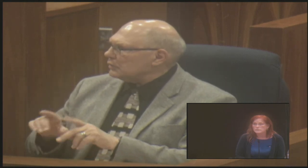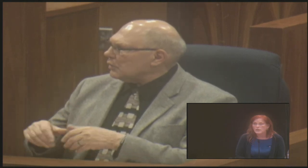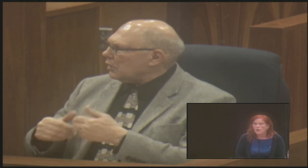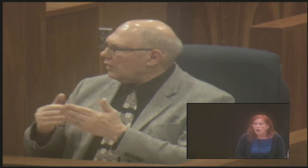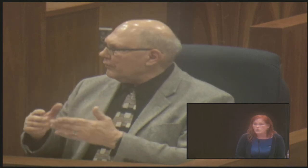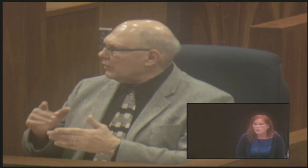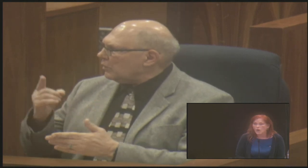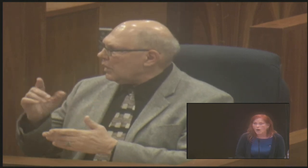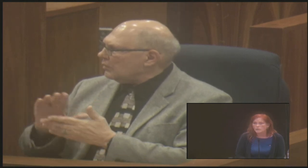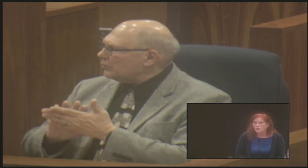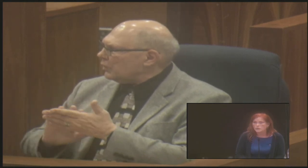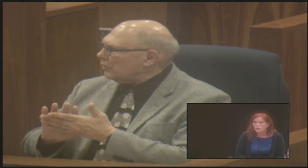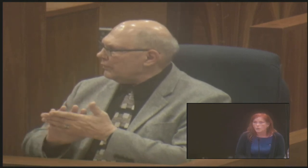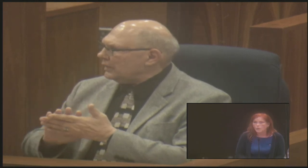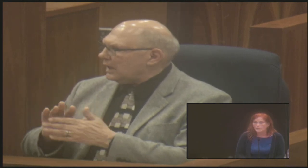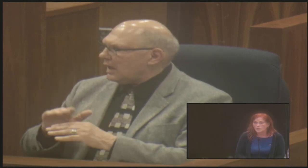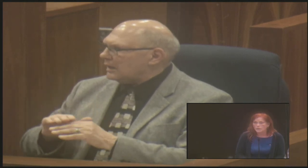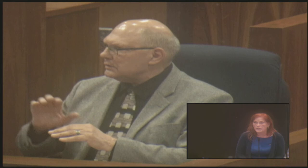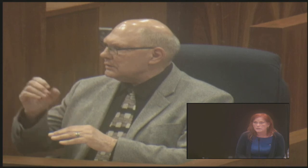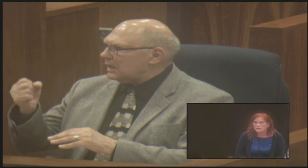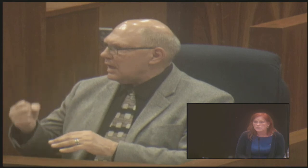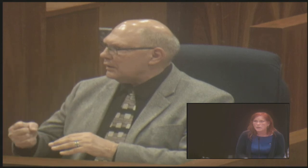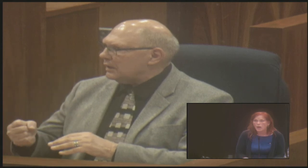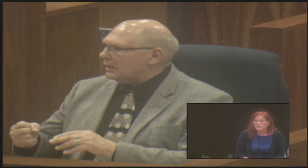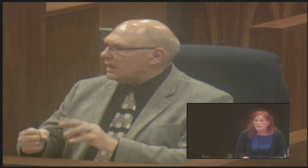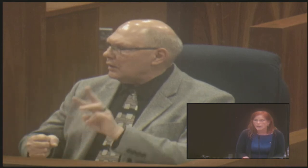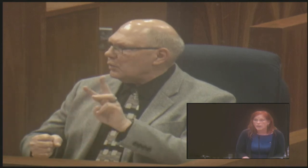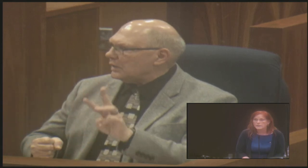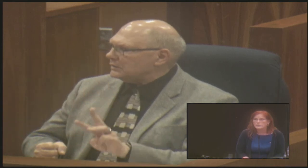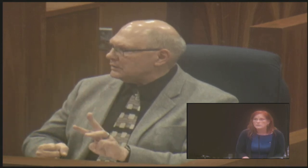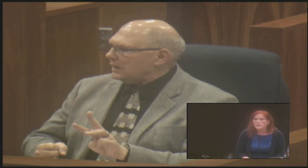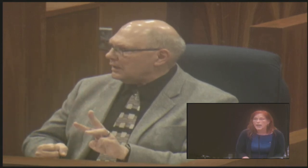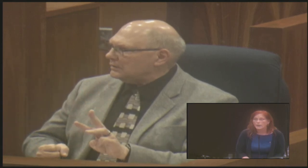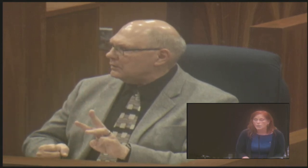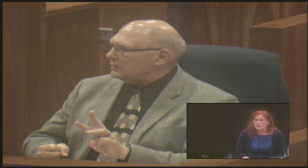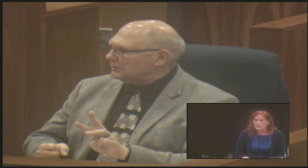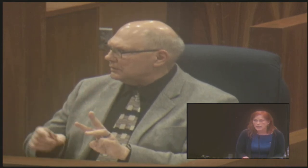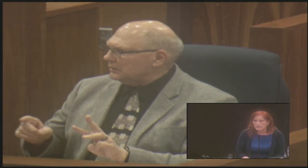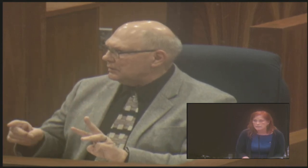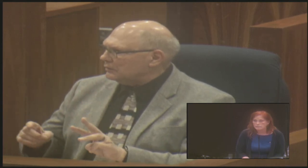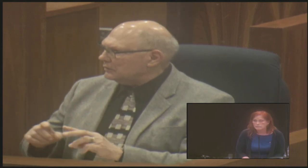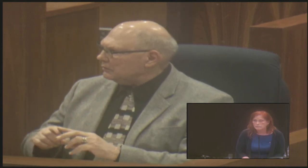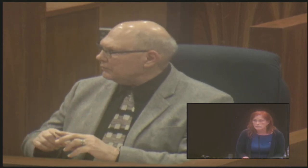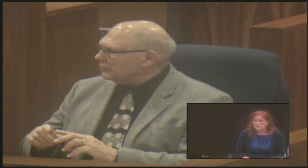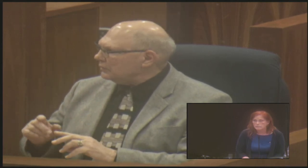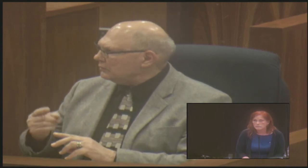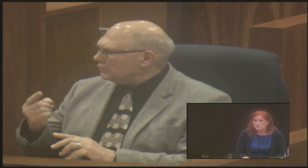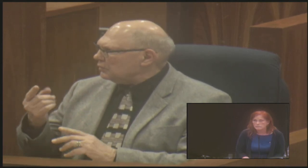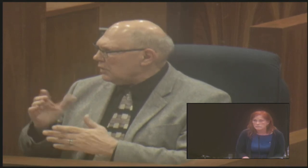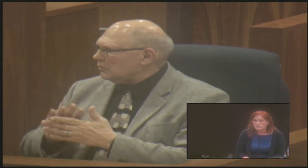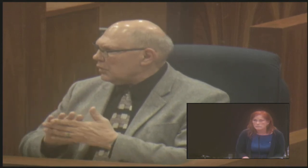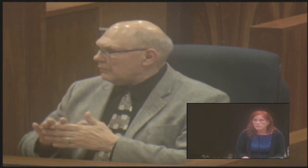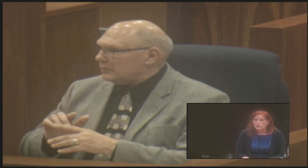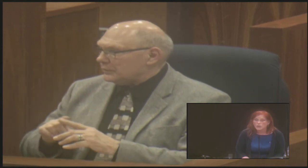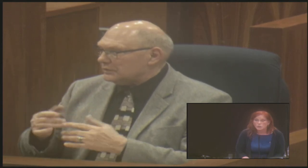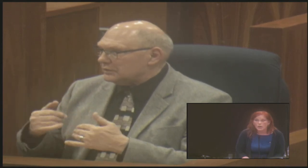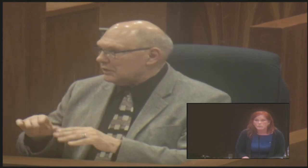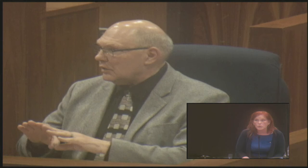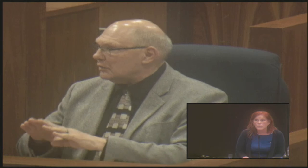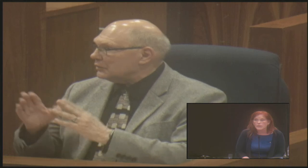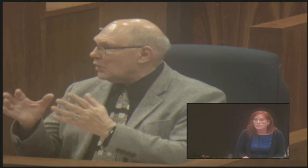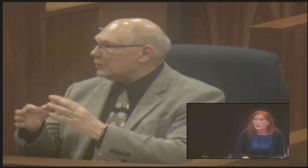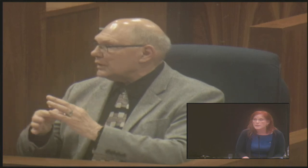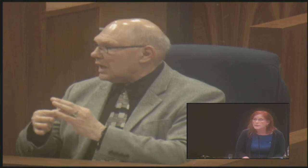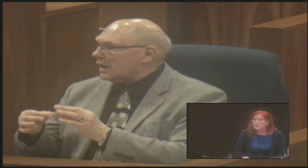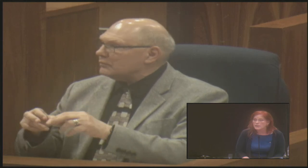also offers one movie on Saturdays and Wednesdays. Just